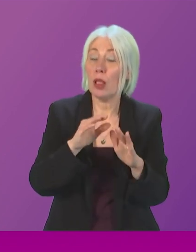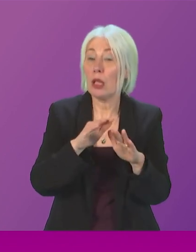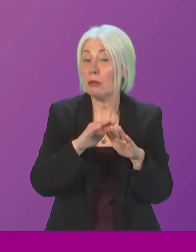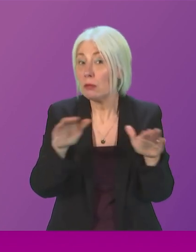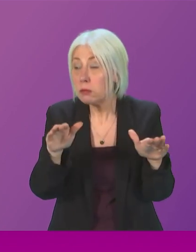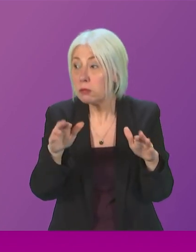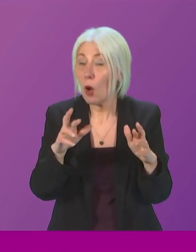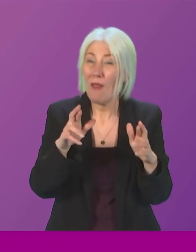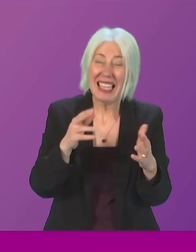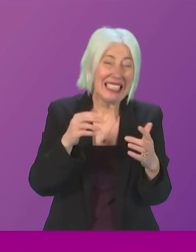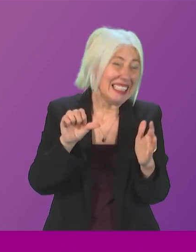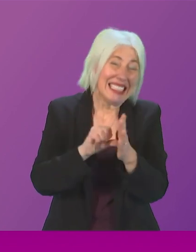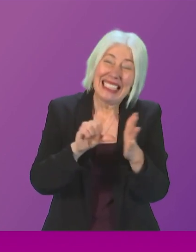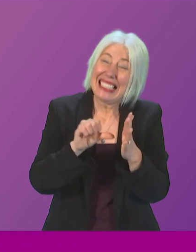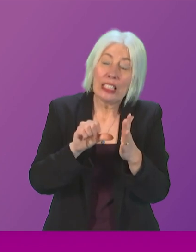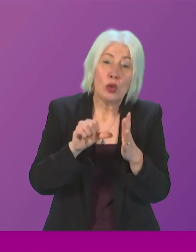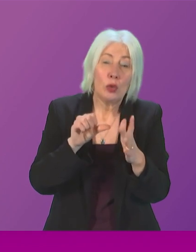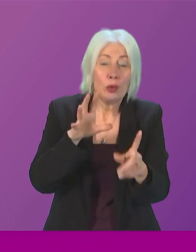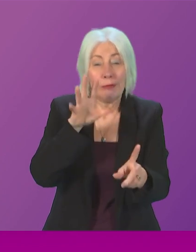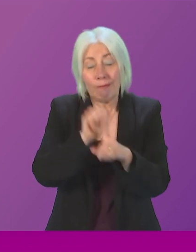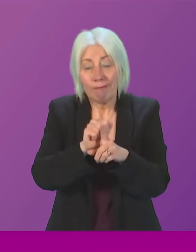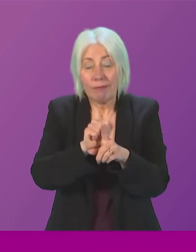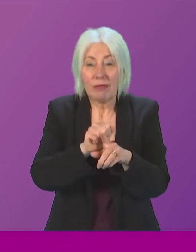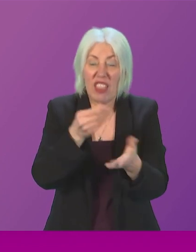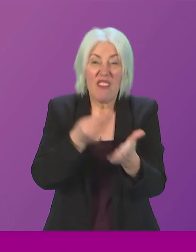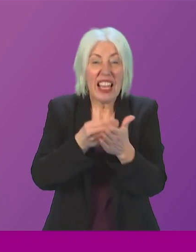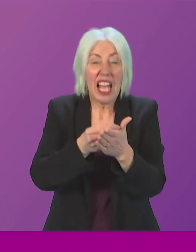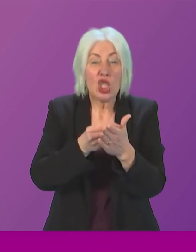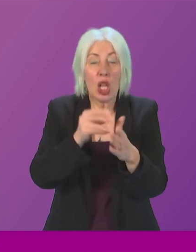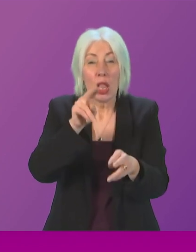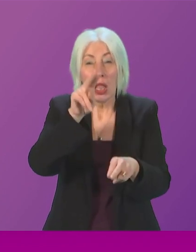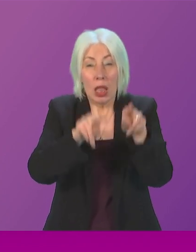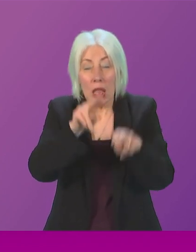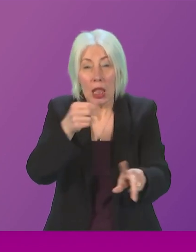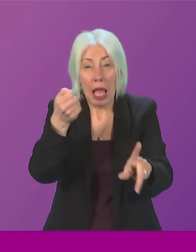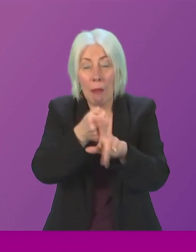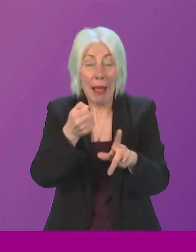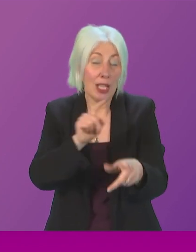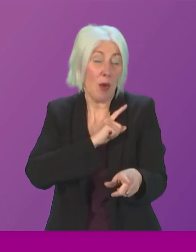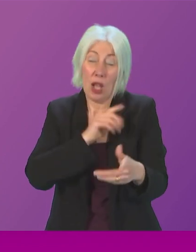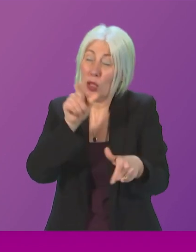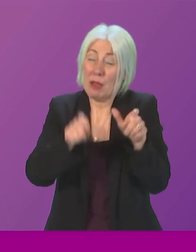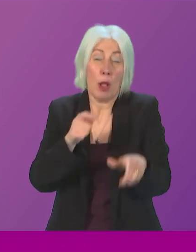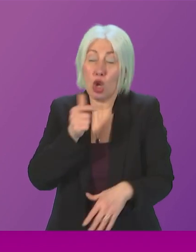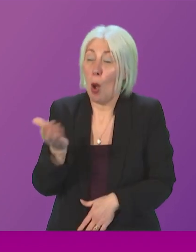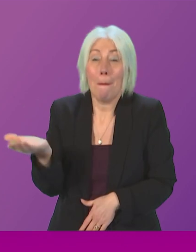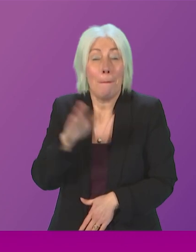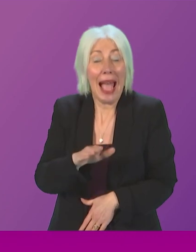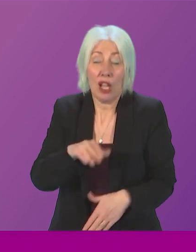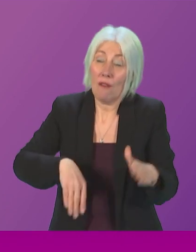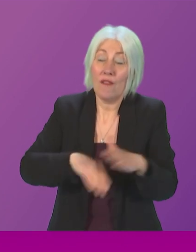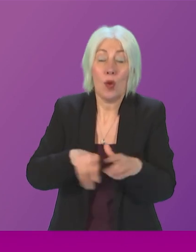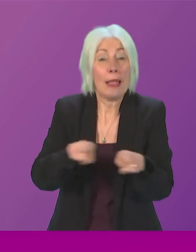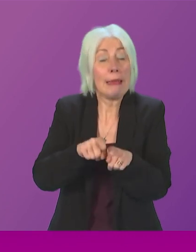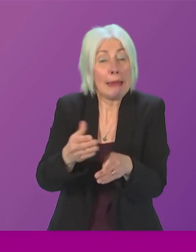to accurately assess the exact financial impact of passenger numbers that have not yet returned to pre-Covid levels but it's good that